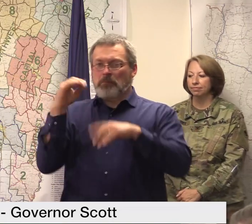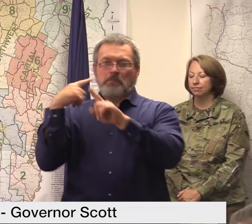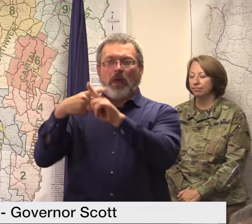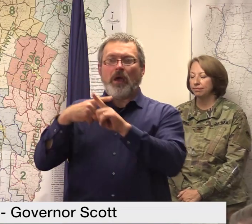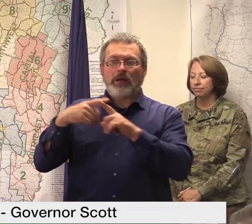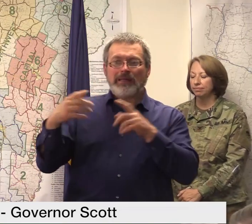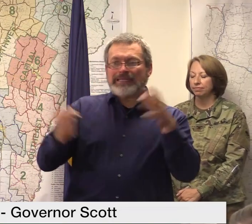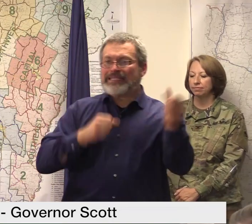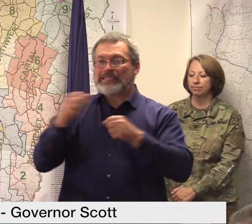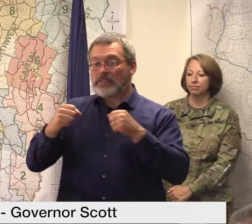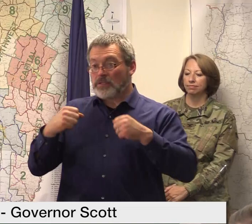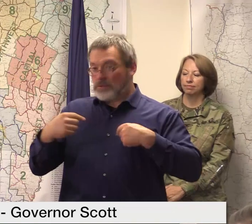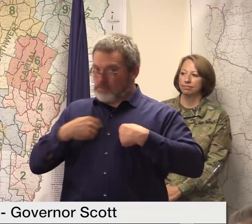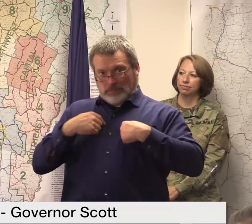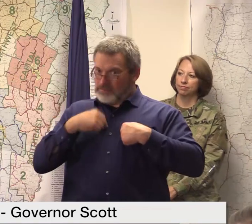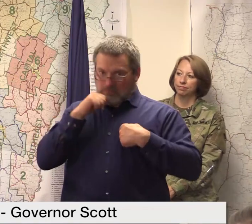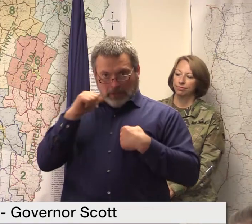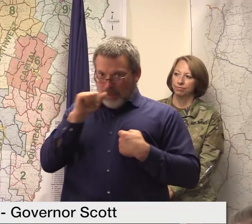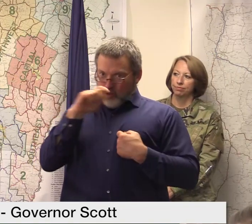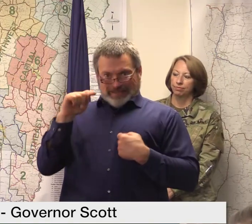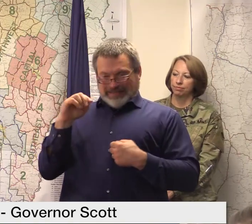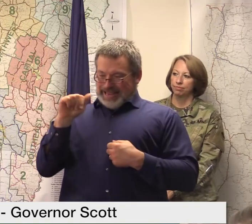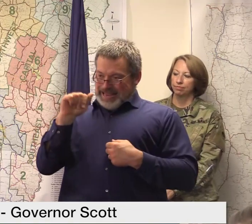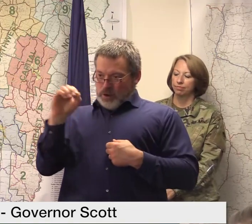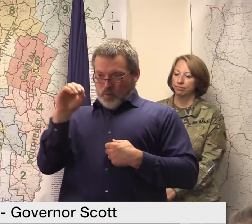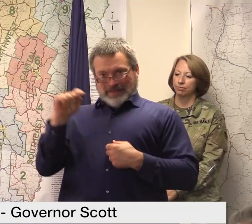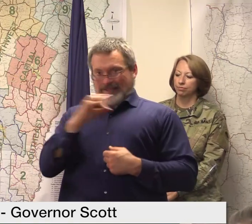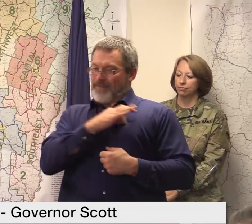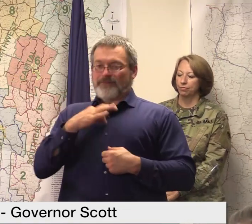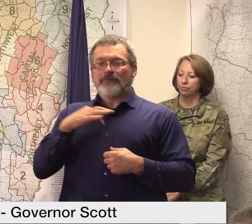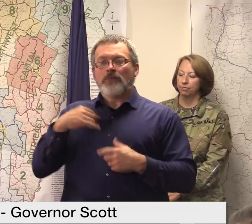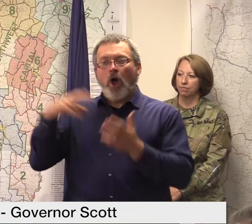we are actively working with 13 towns